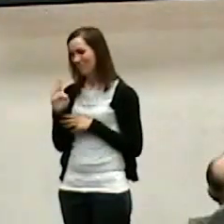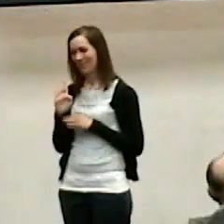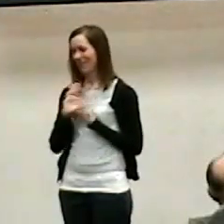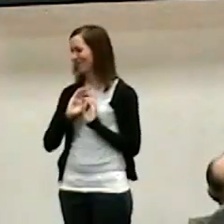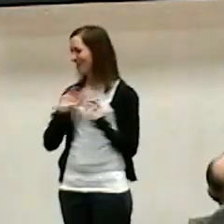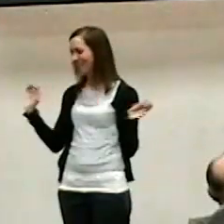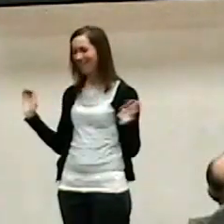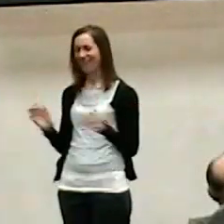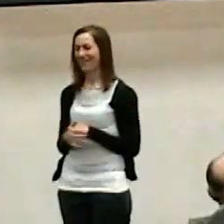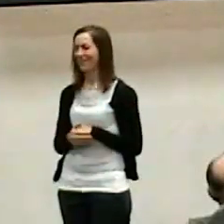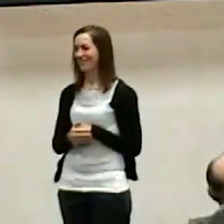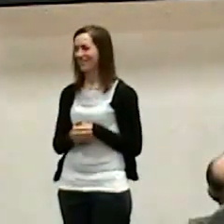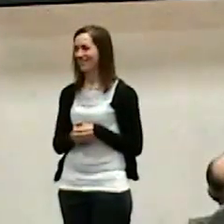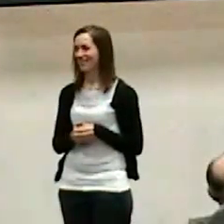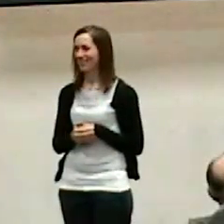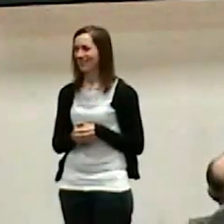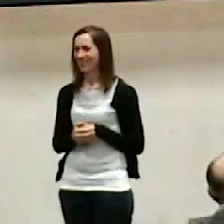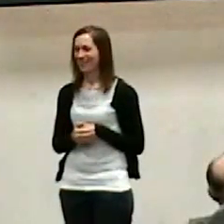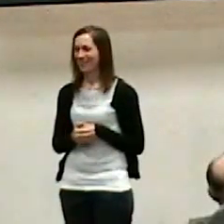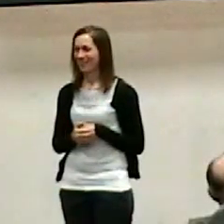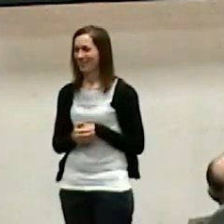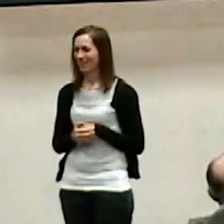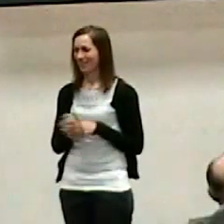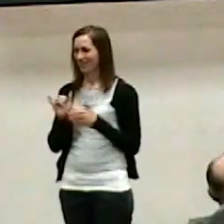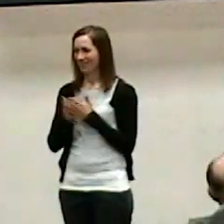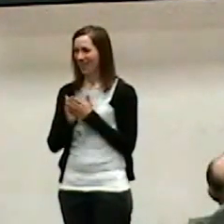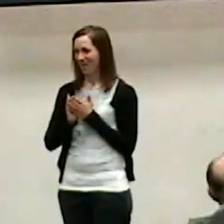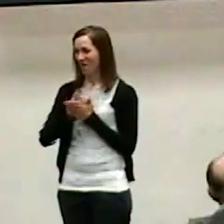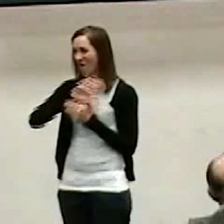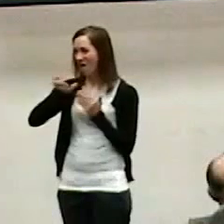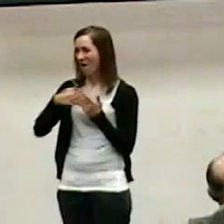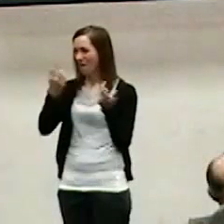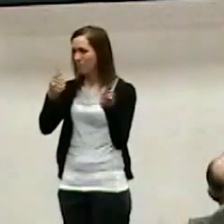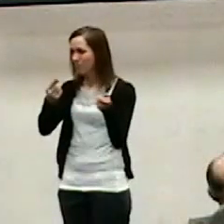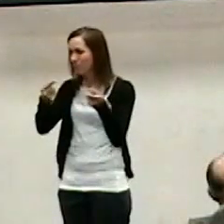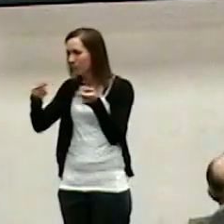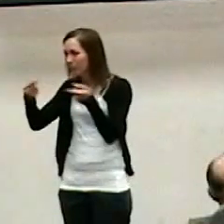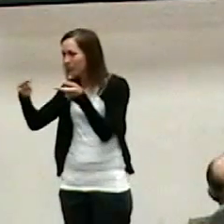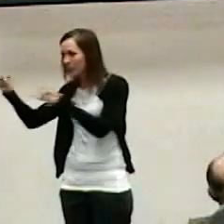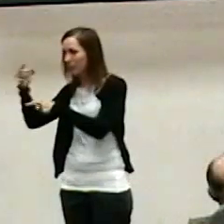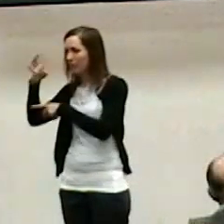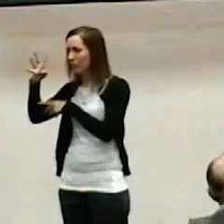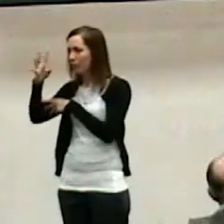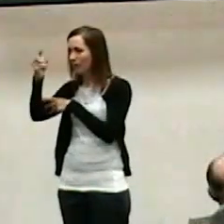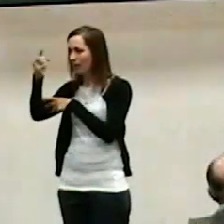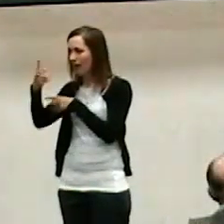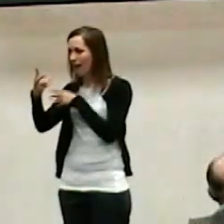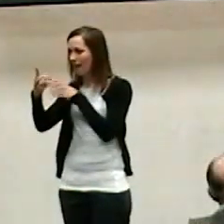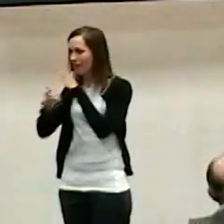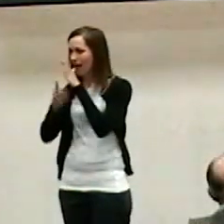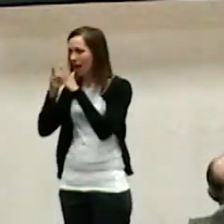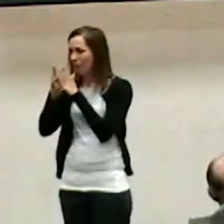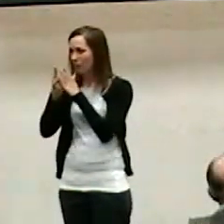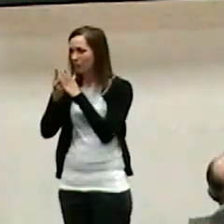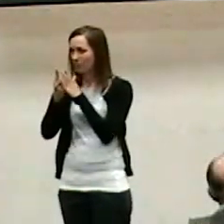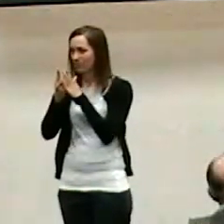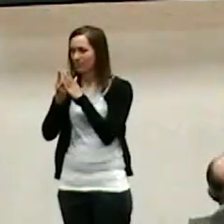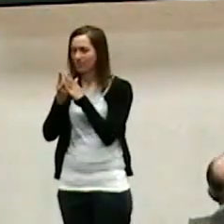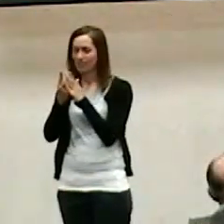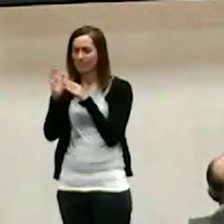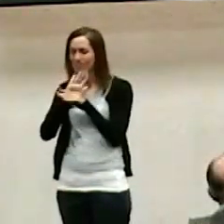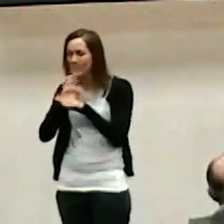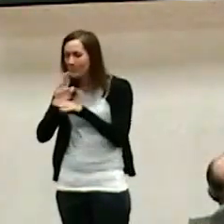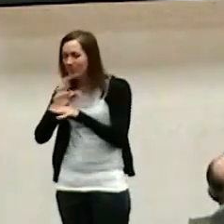Now, that was four and half hours. And it was all a blessing. Never bored.